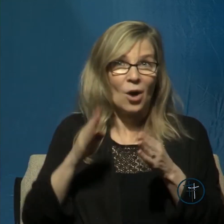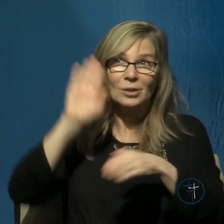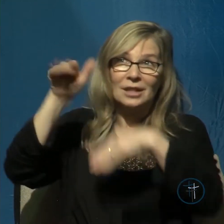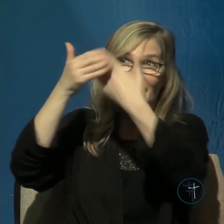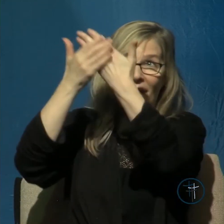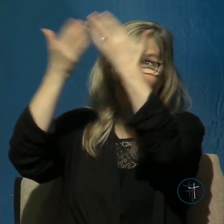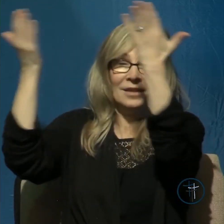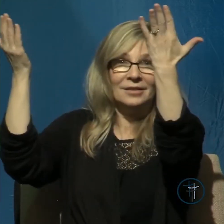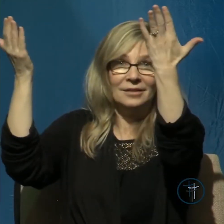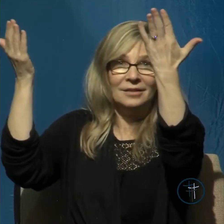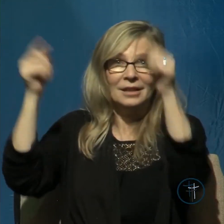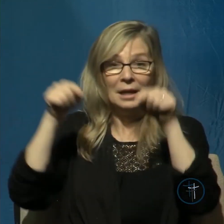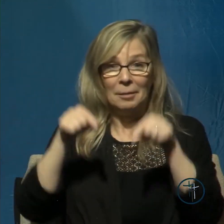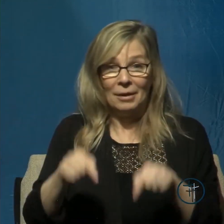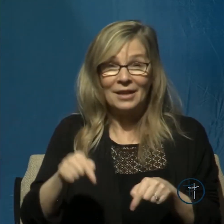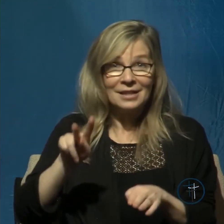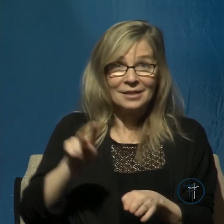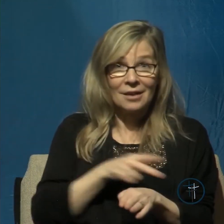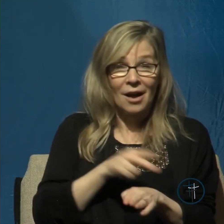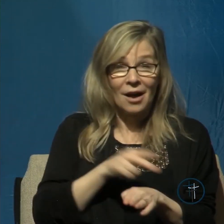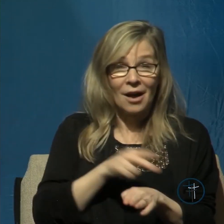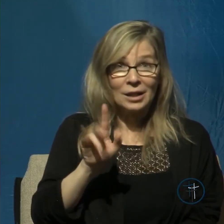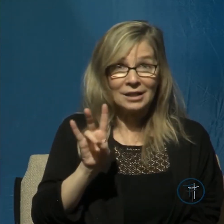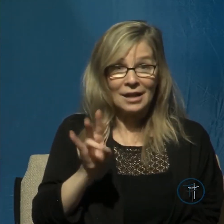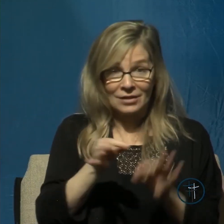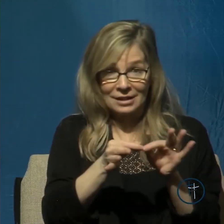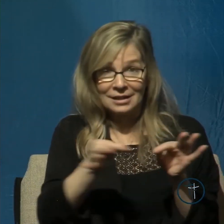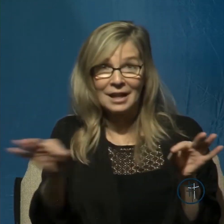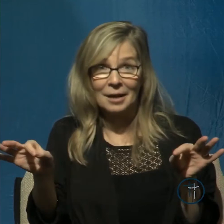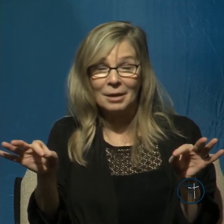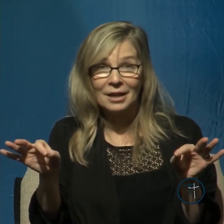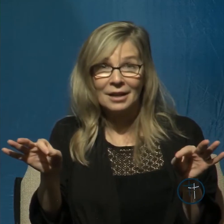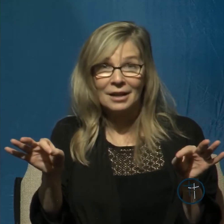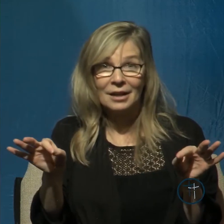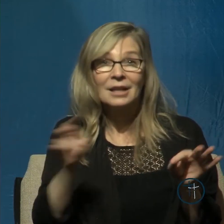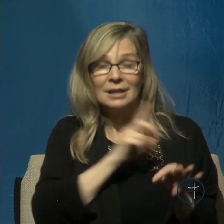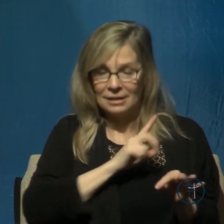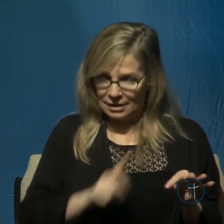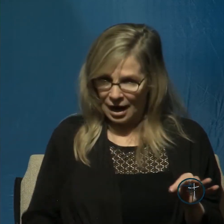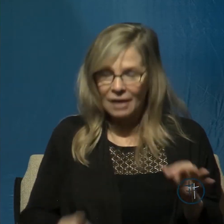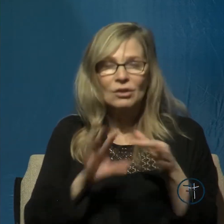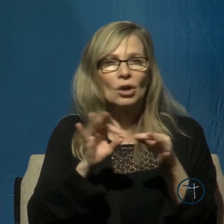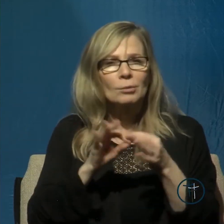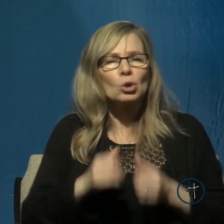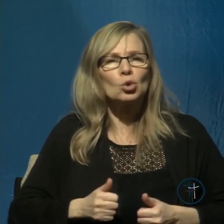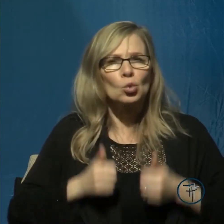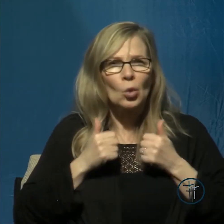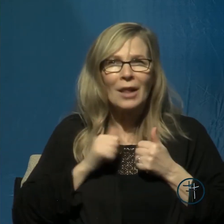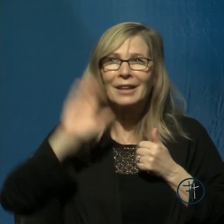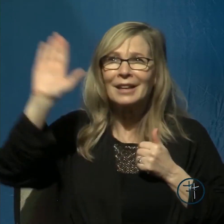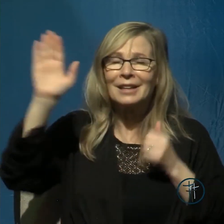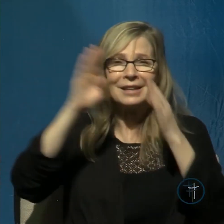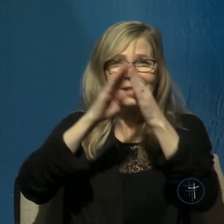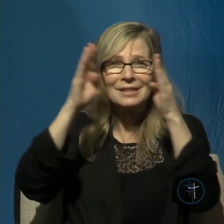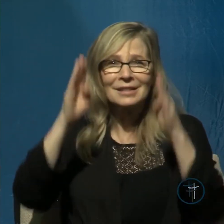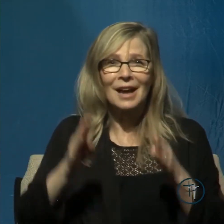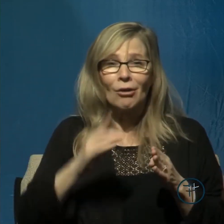in Psalm 27 when David speaks of dwelling in God's house all the days of his life he's referring to God's